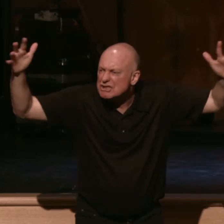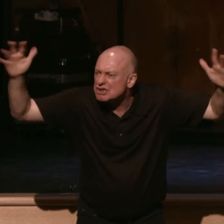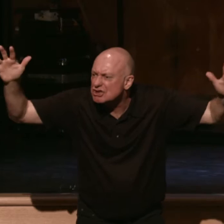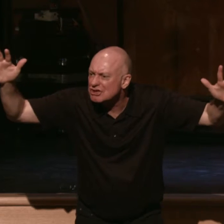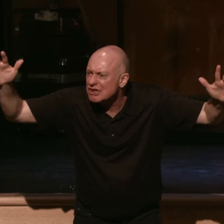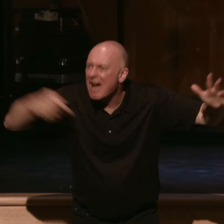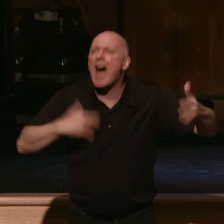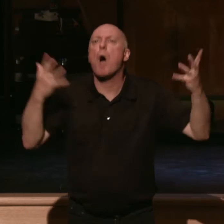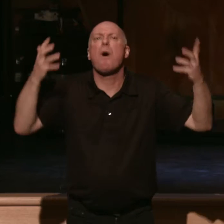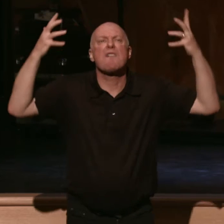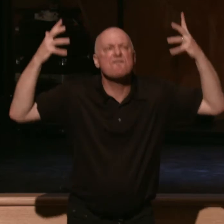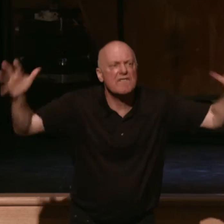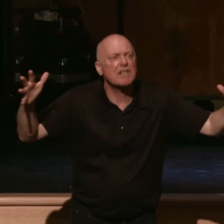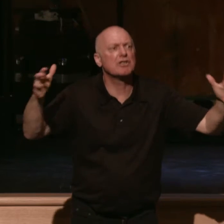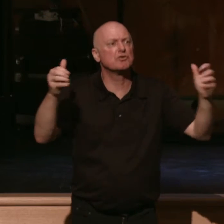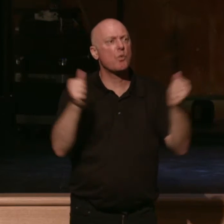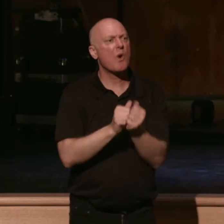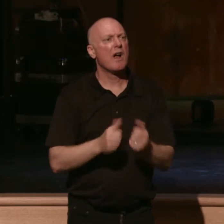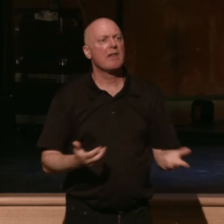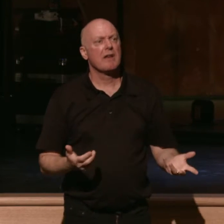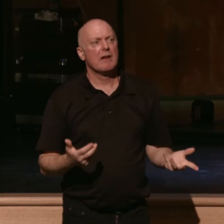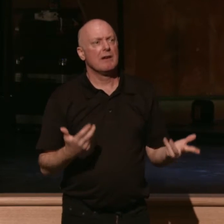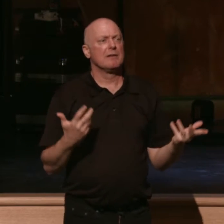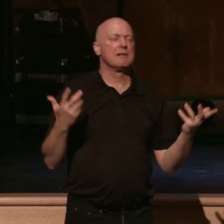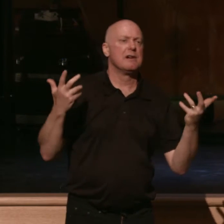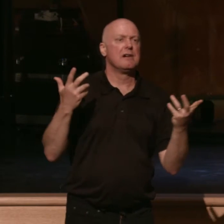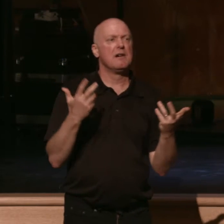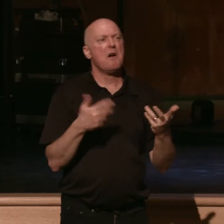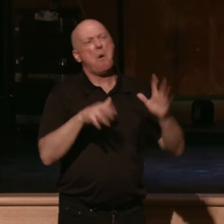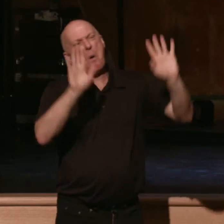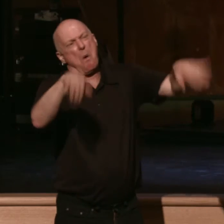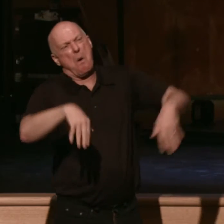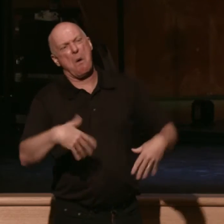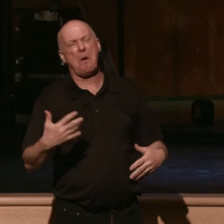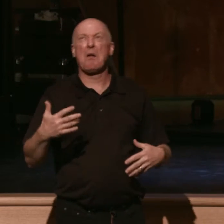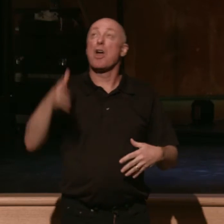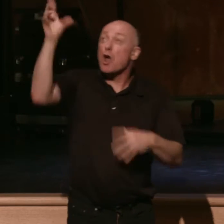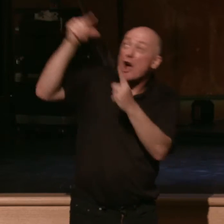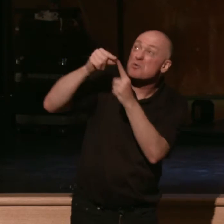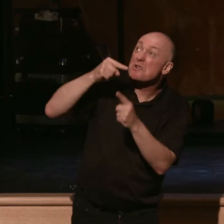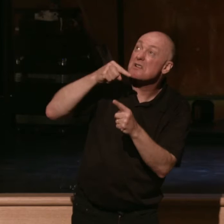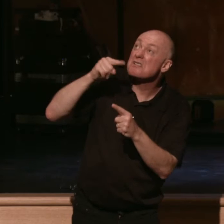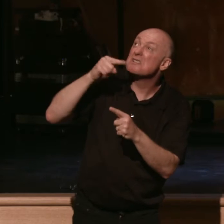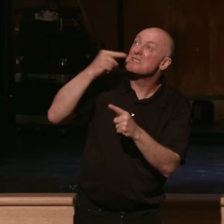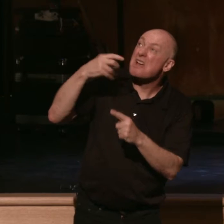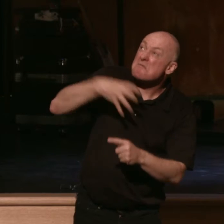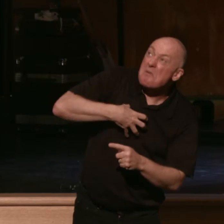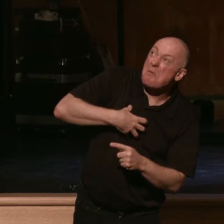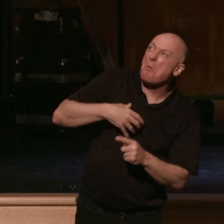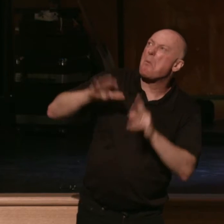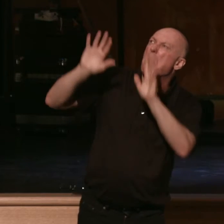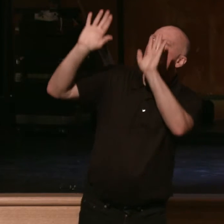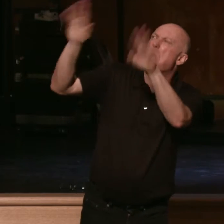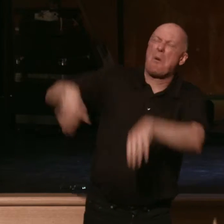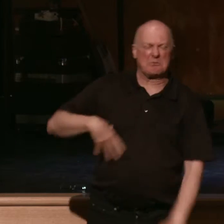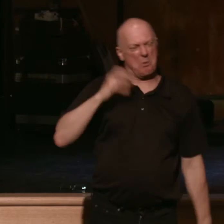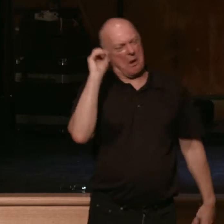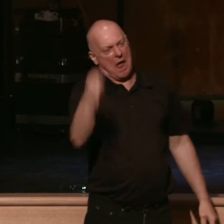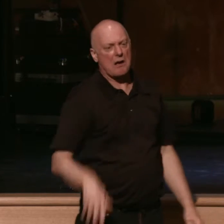want to be done with excusing what God in his word says is inexcusable. I want to be done with that.